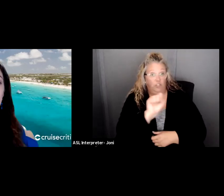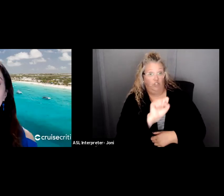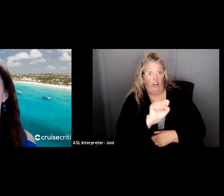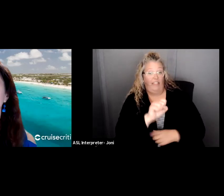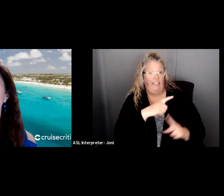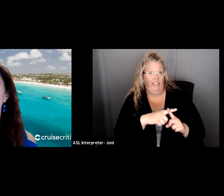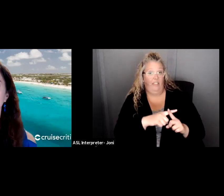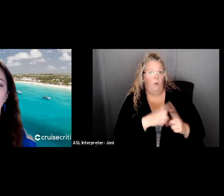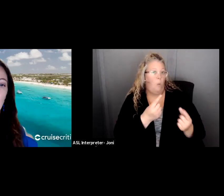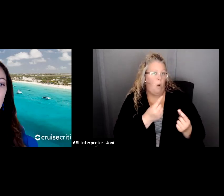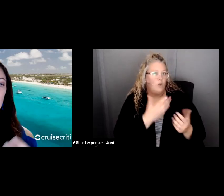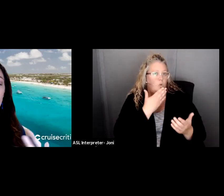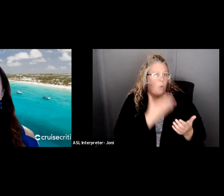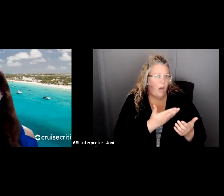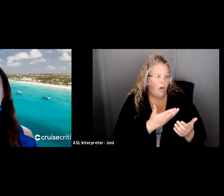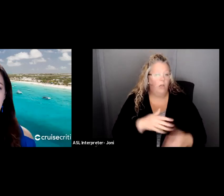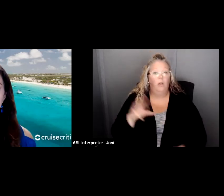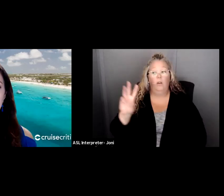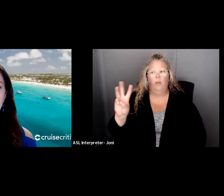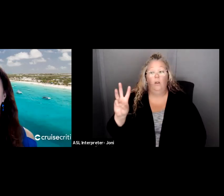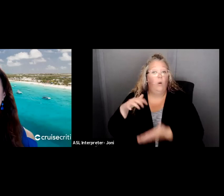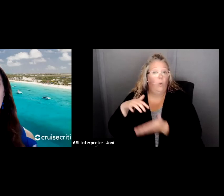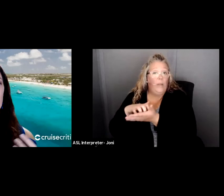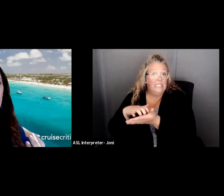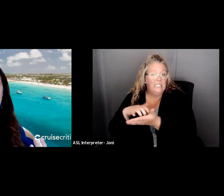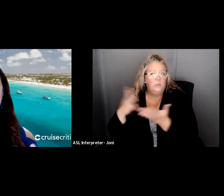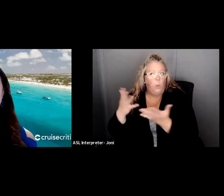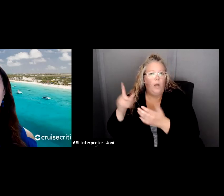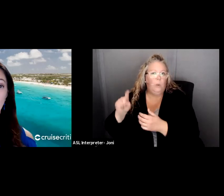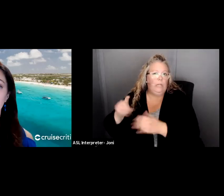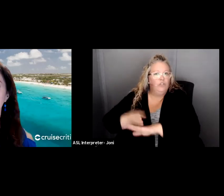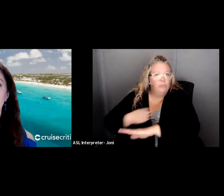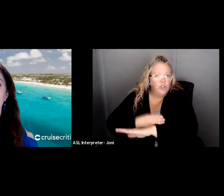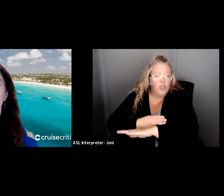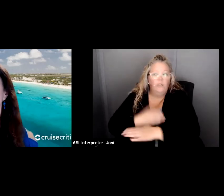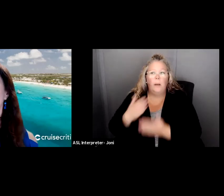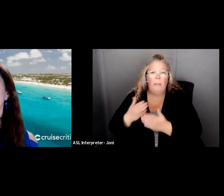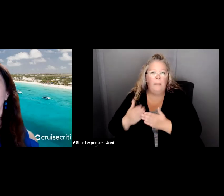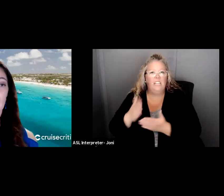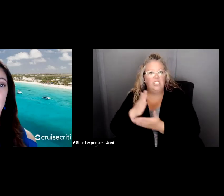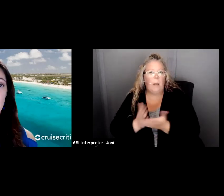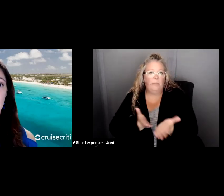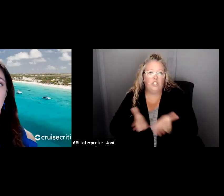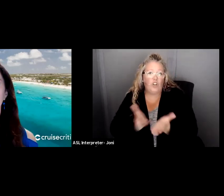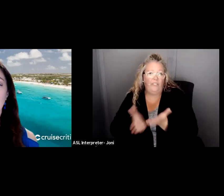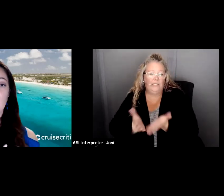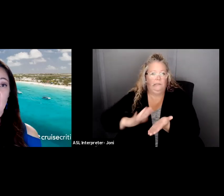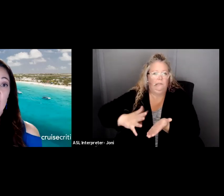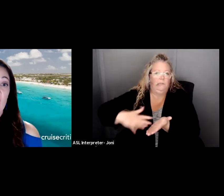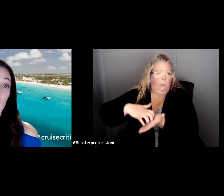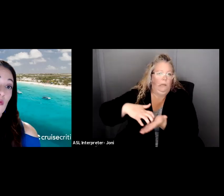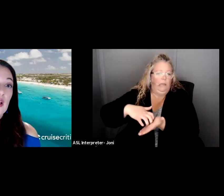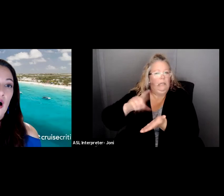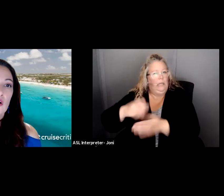where do you need to improve? And those could be gaps in services. Um, it could also be another partner organization is doing